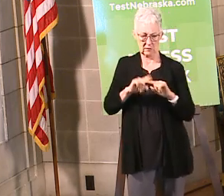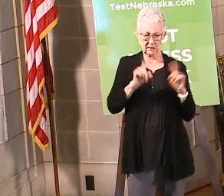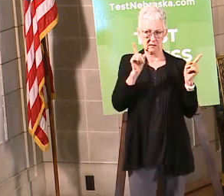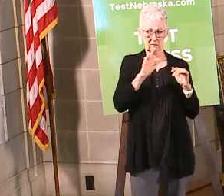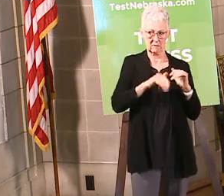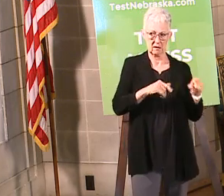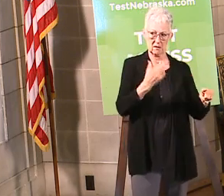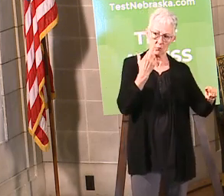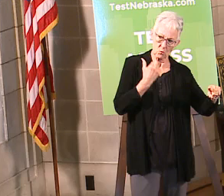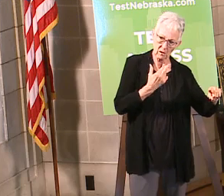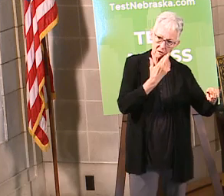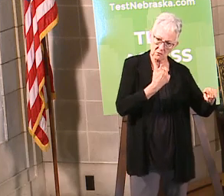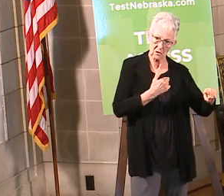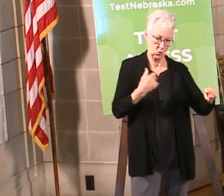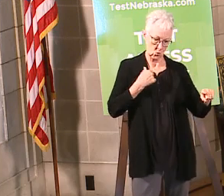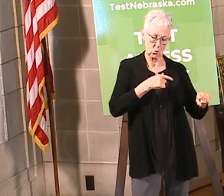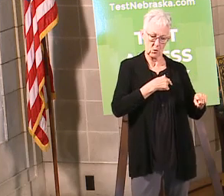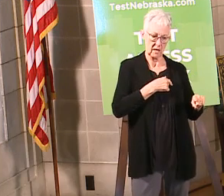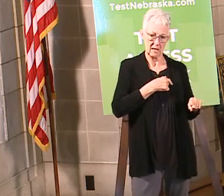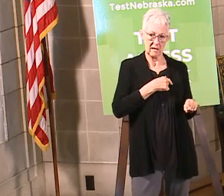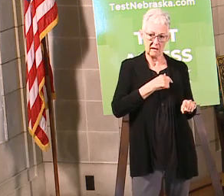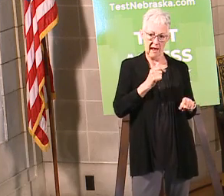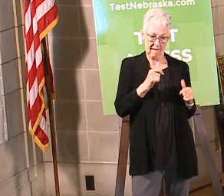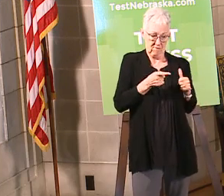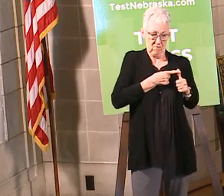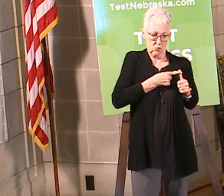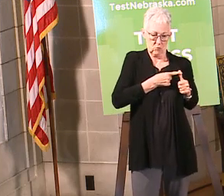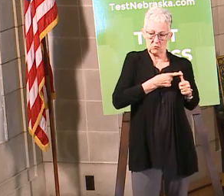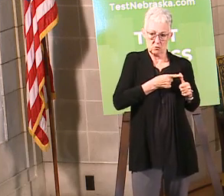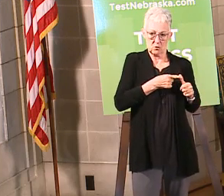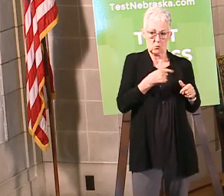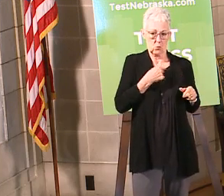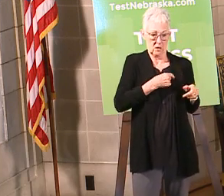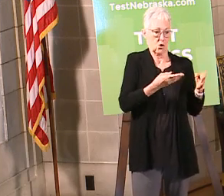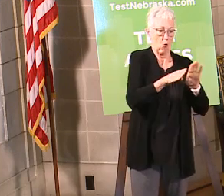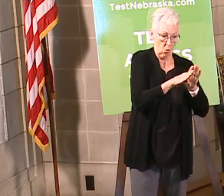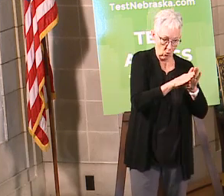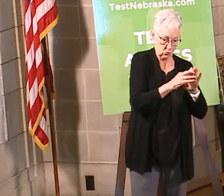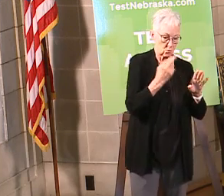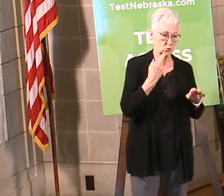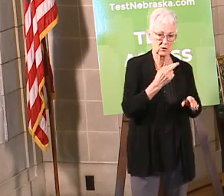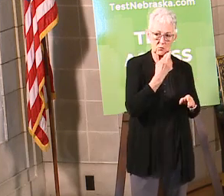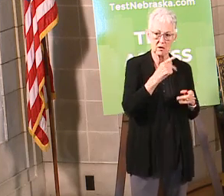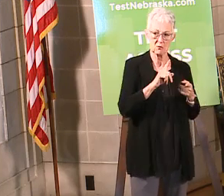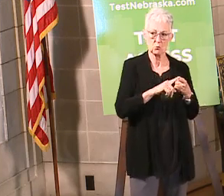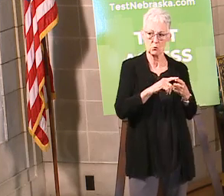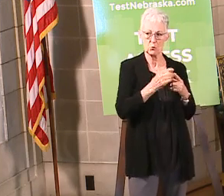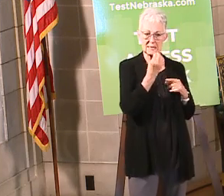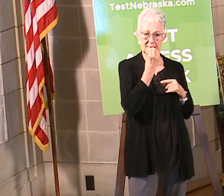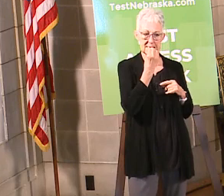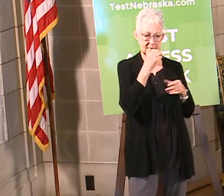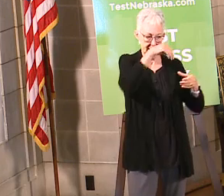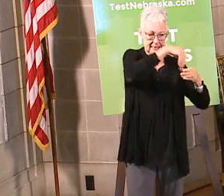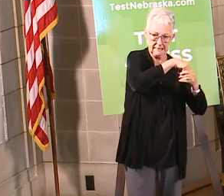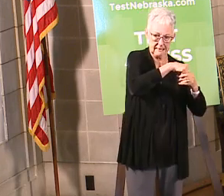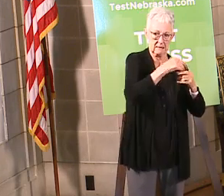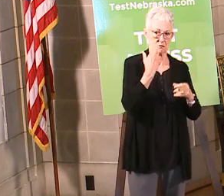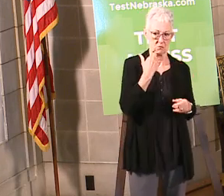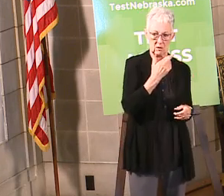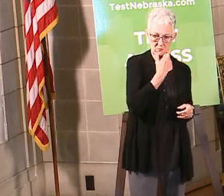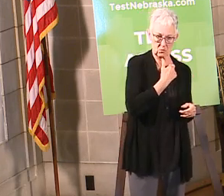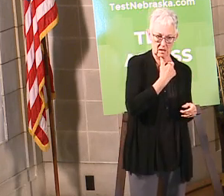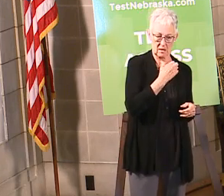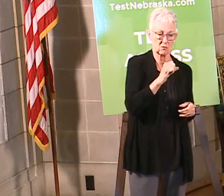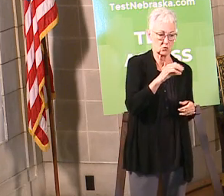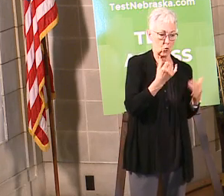we took steps on restaurants too to not allow dine-in originally, but we've released it to 50 percent capacity. And again, it's a step. So we've been